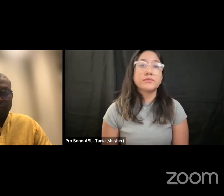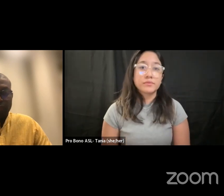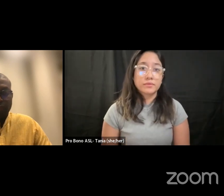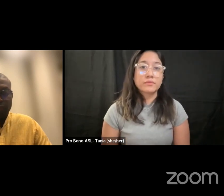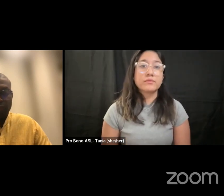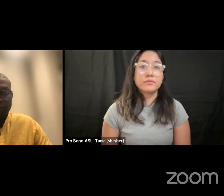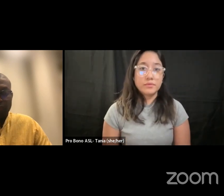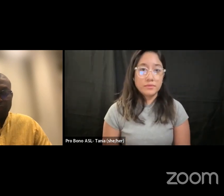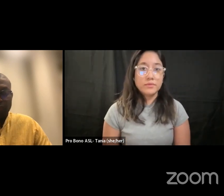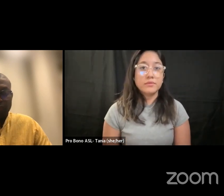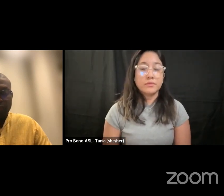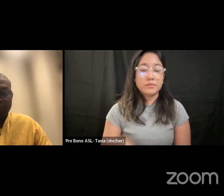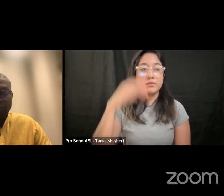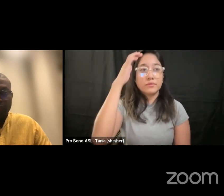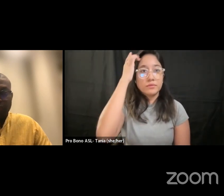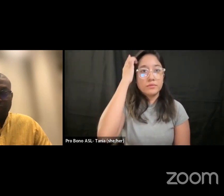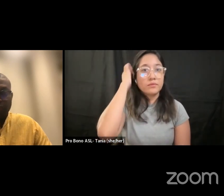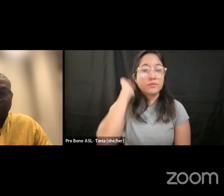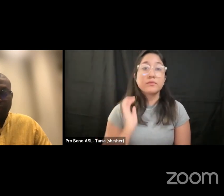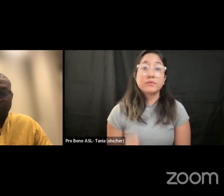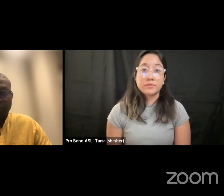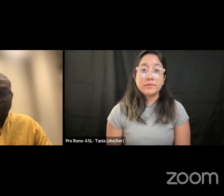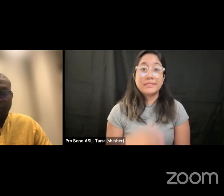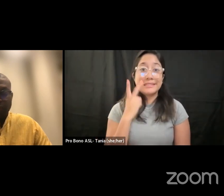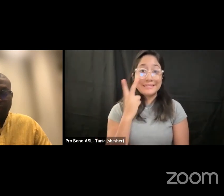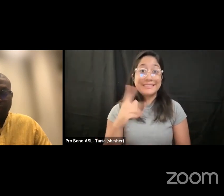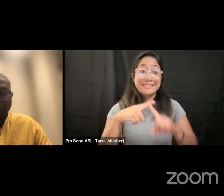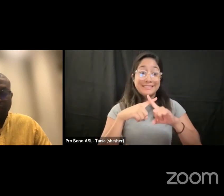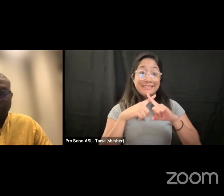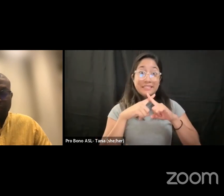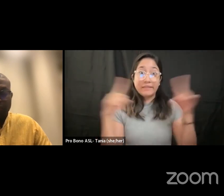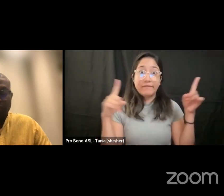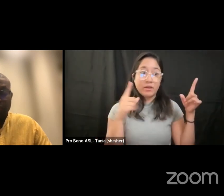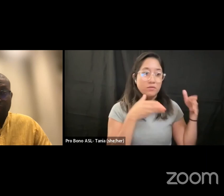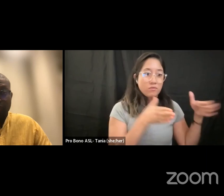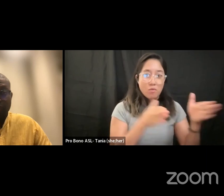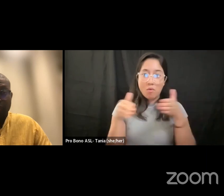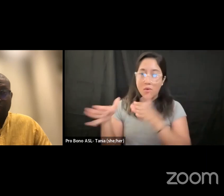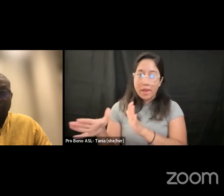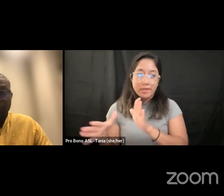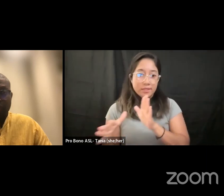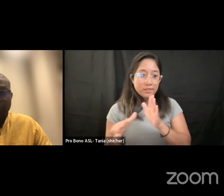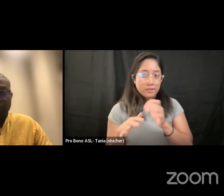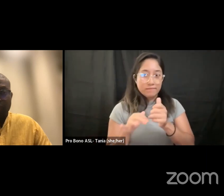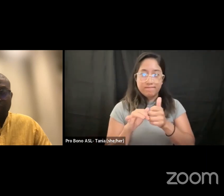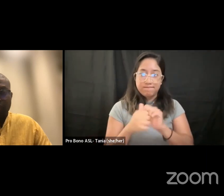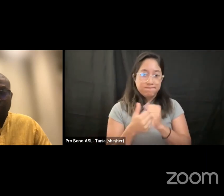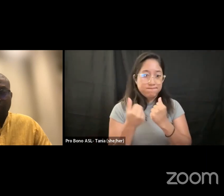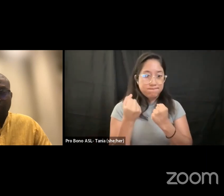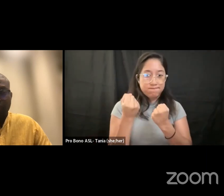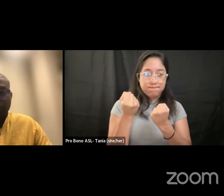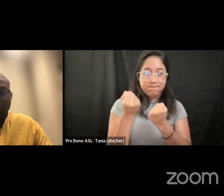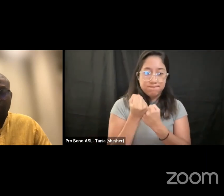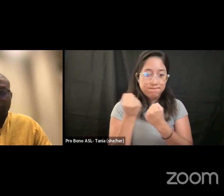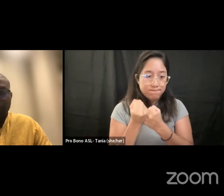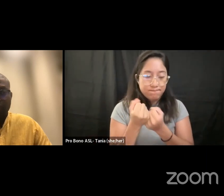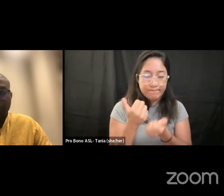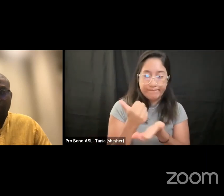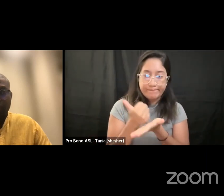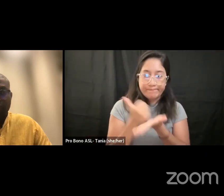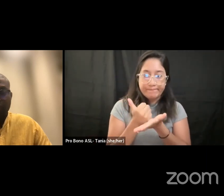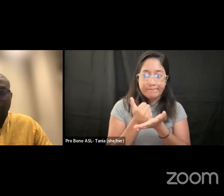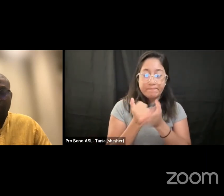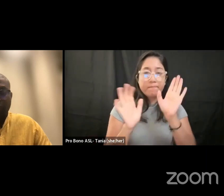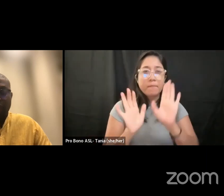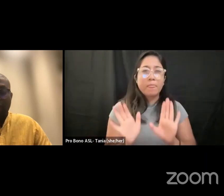different ways that we can actually help the climate um i